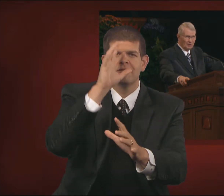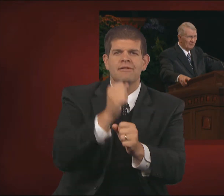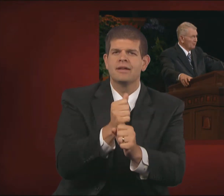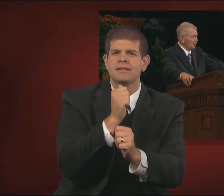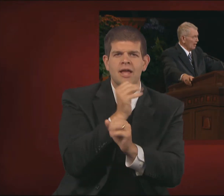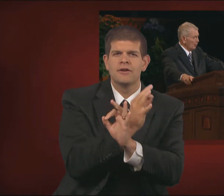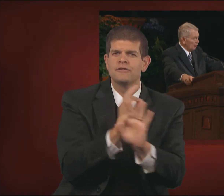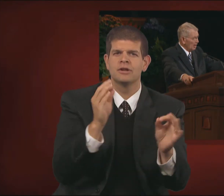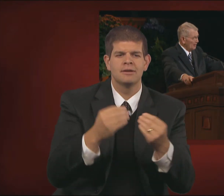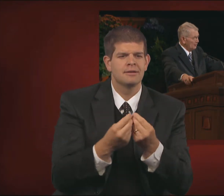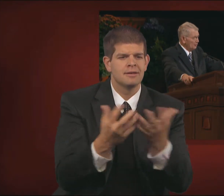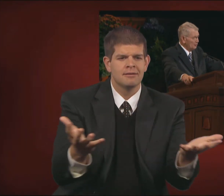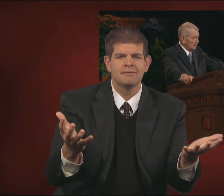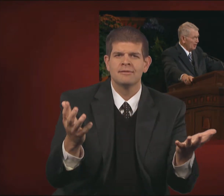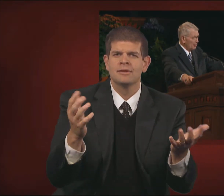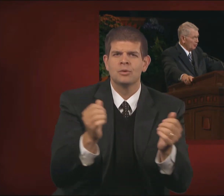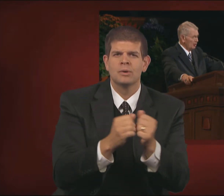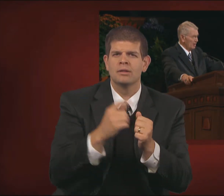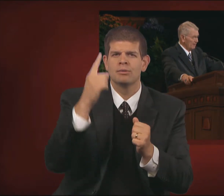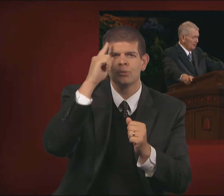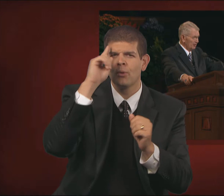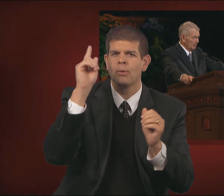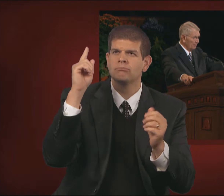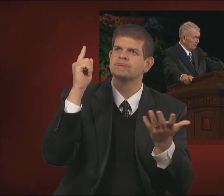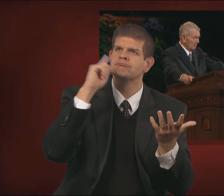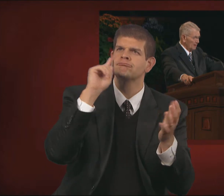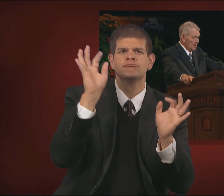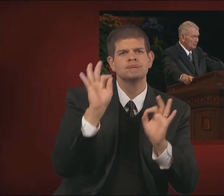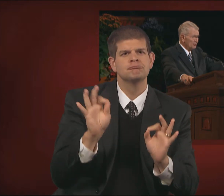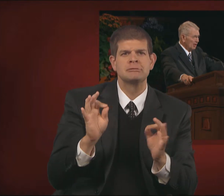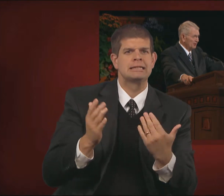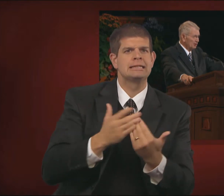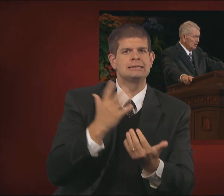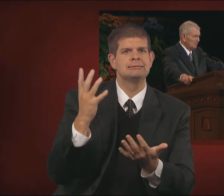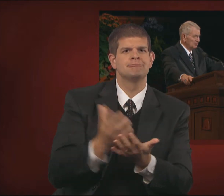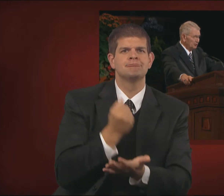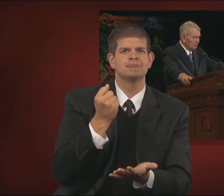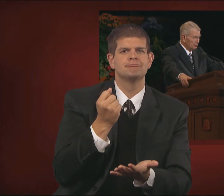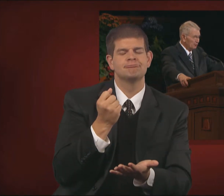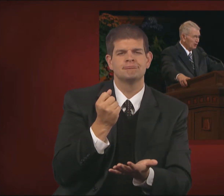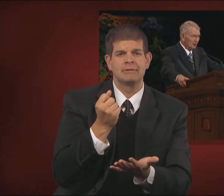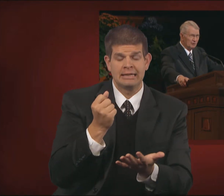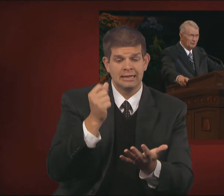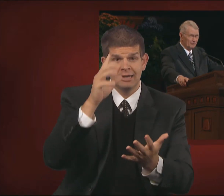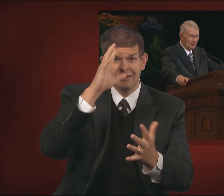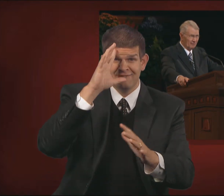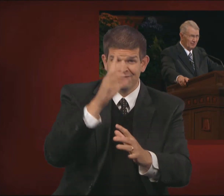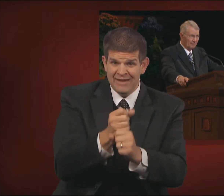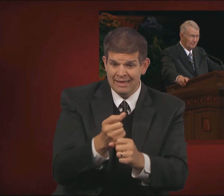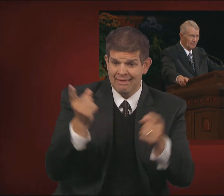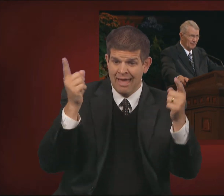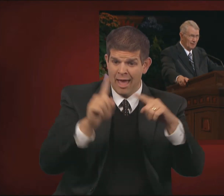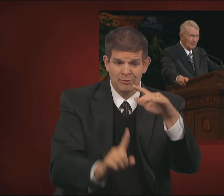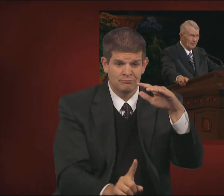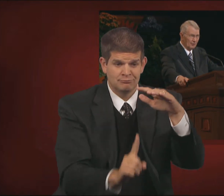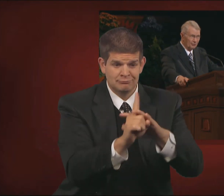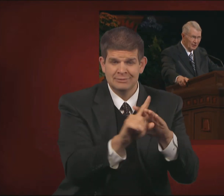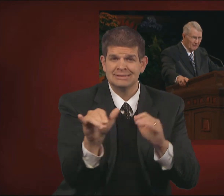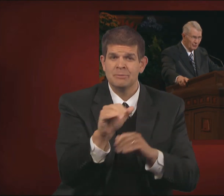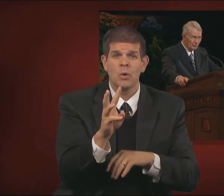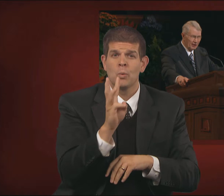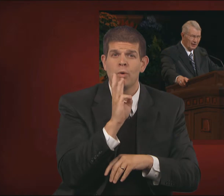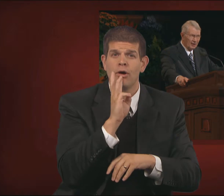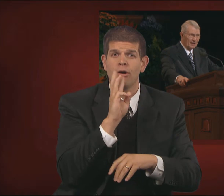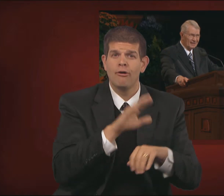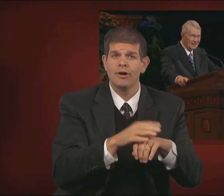gift given without thought, desire, or effort. It does not come as the dew falls from heaven. The